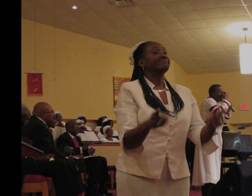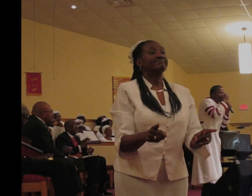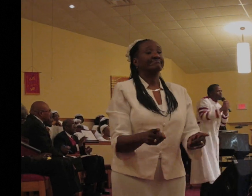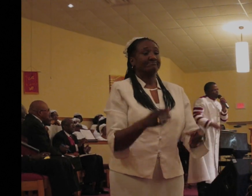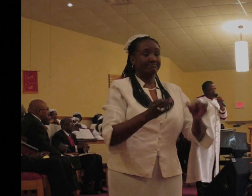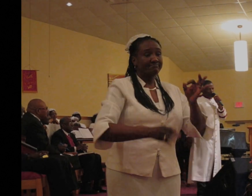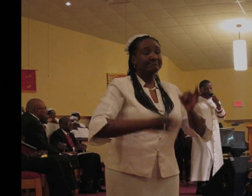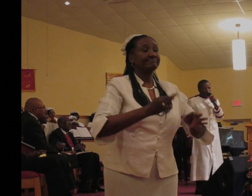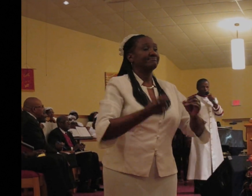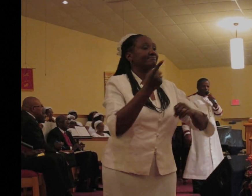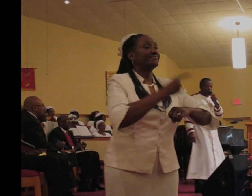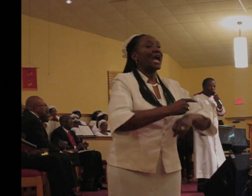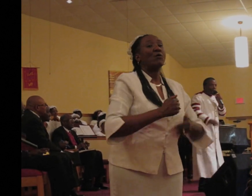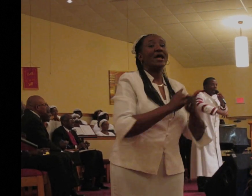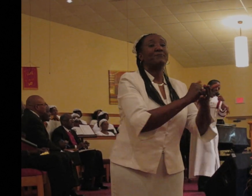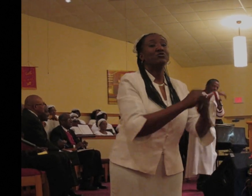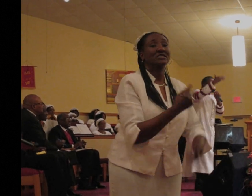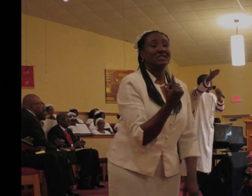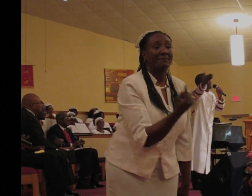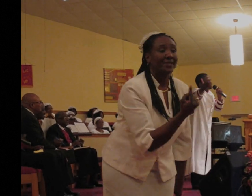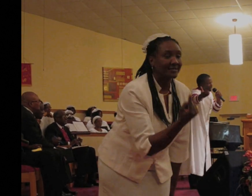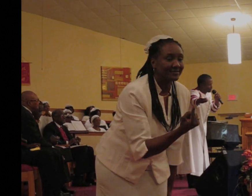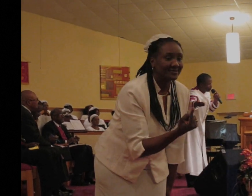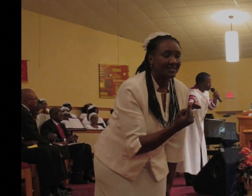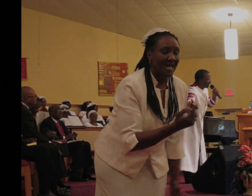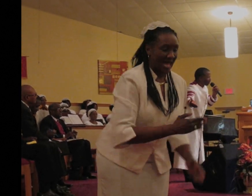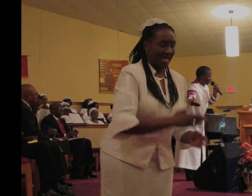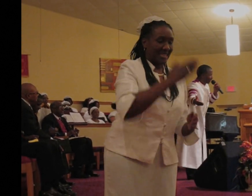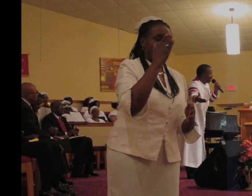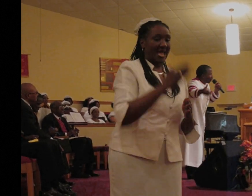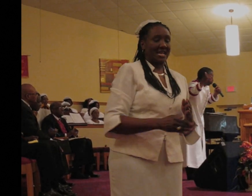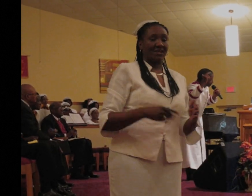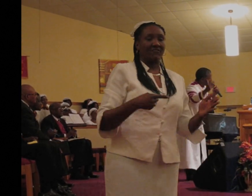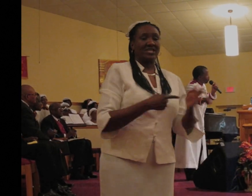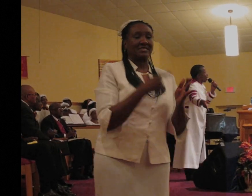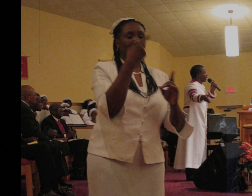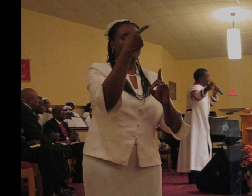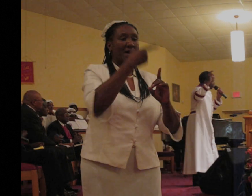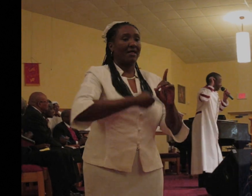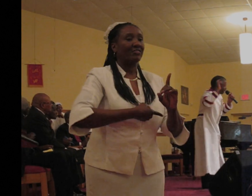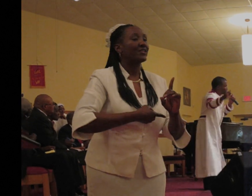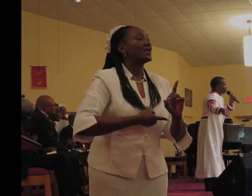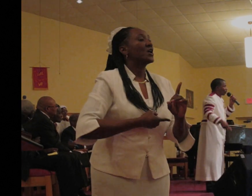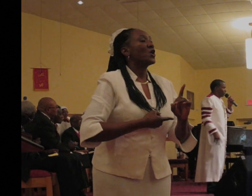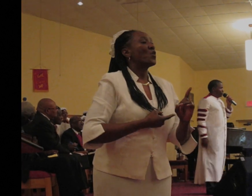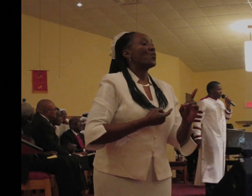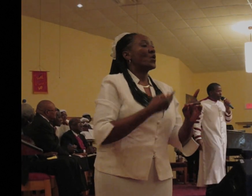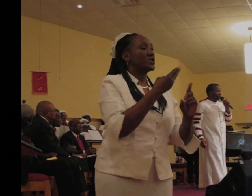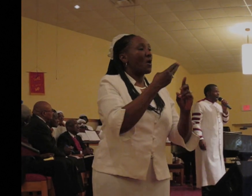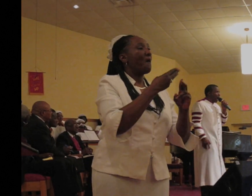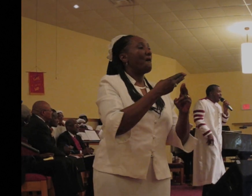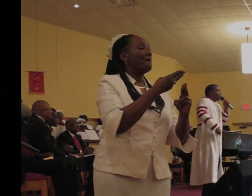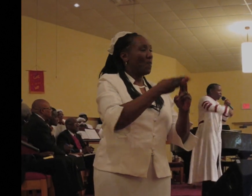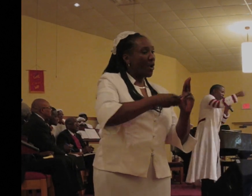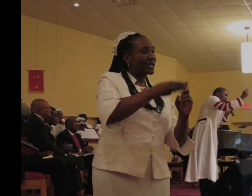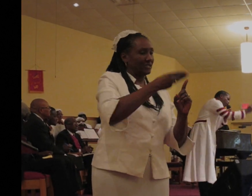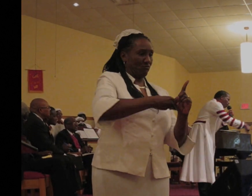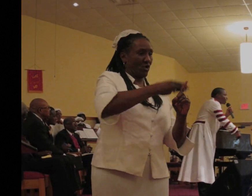me help you with something. At the end of this month, when your mortgage and your rent is due. The decision